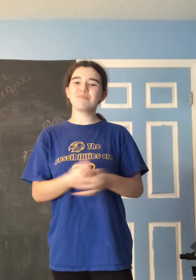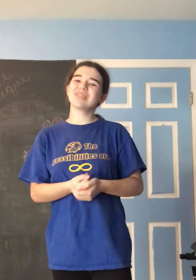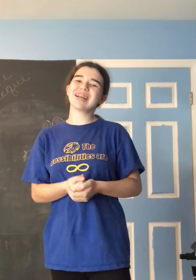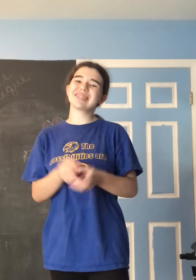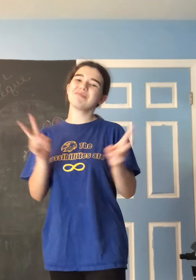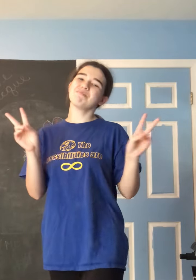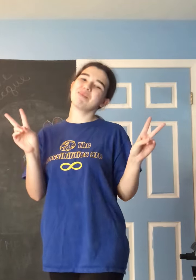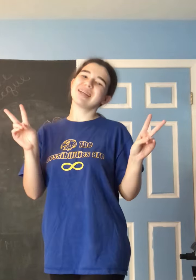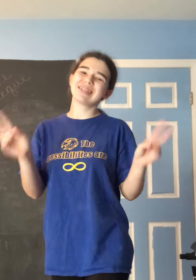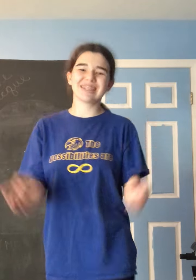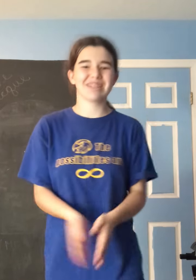See you next time. Bye.